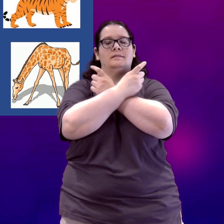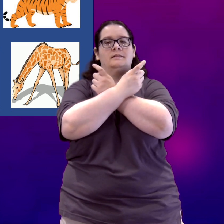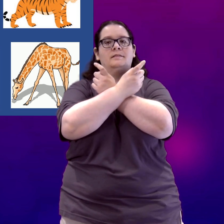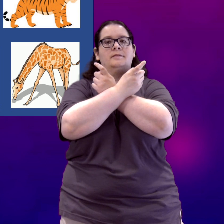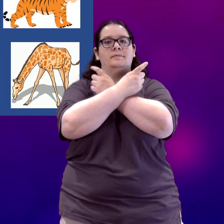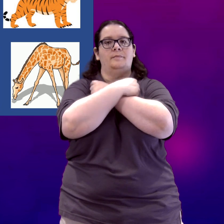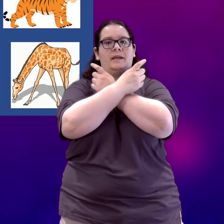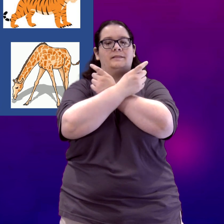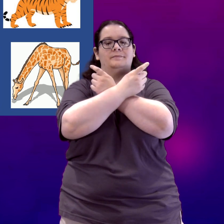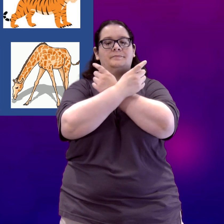Bat.